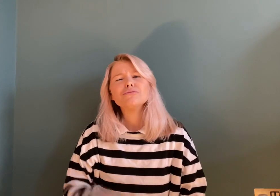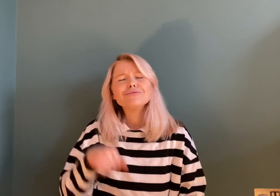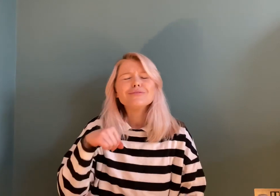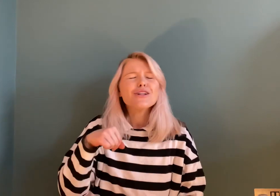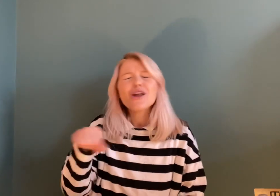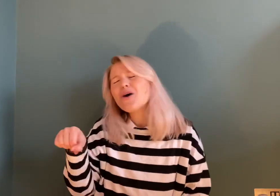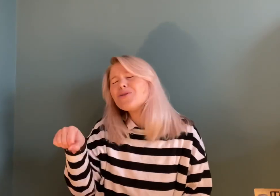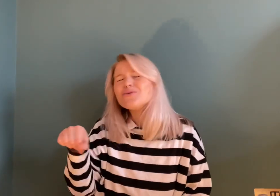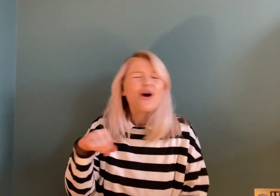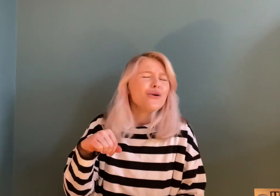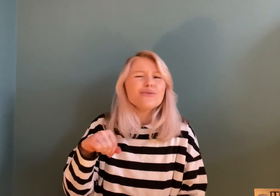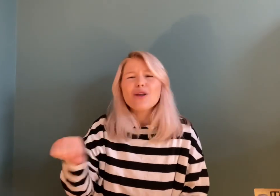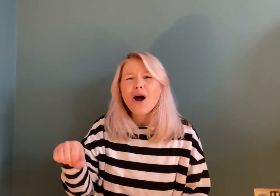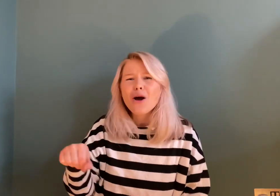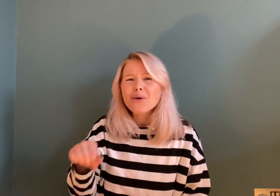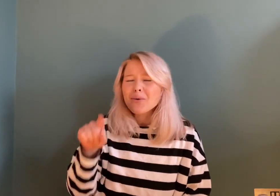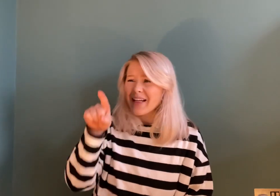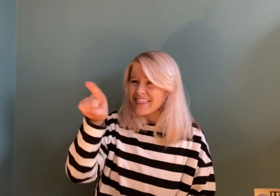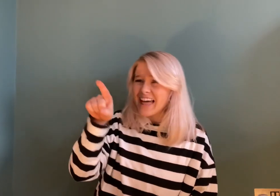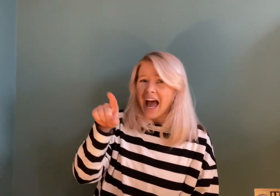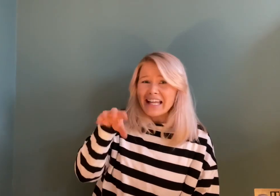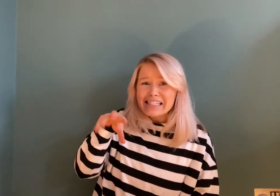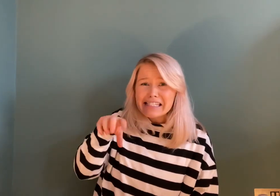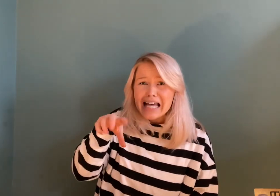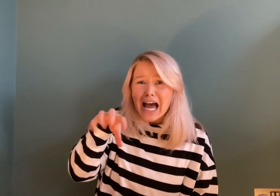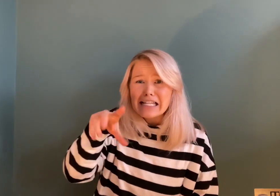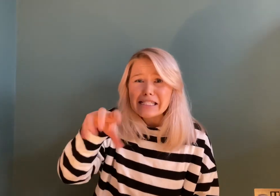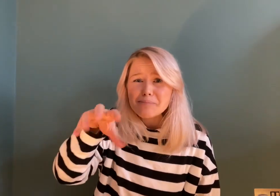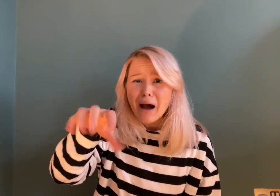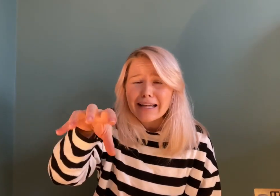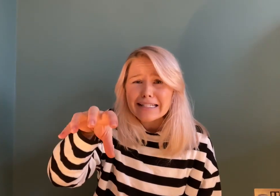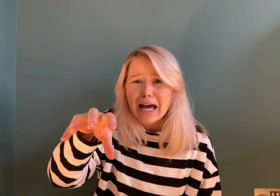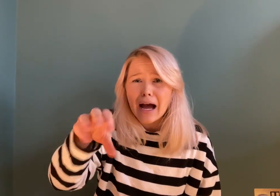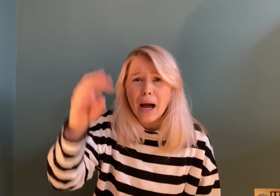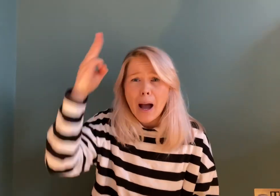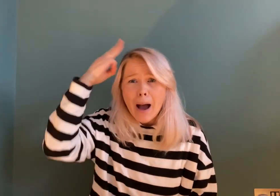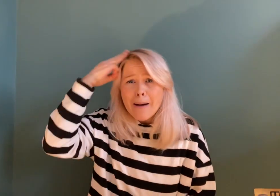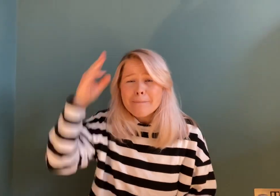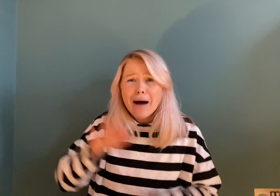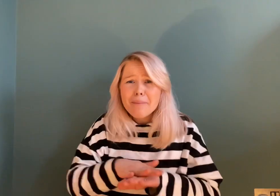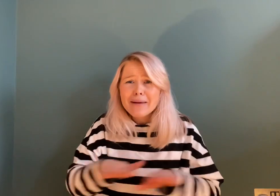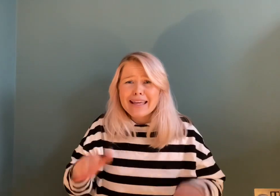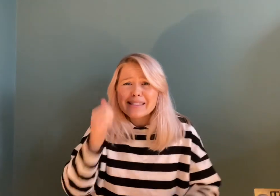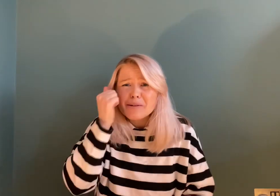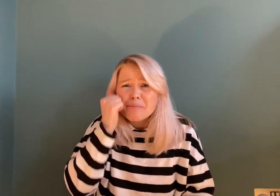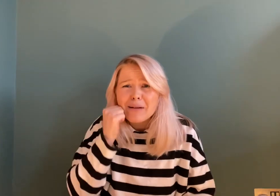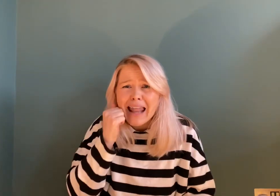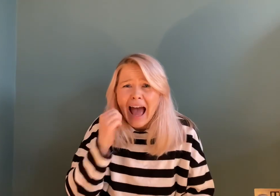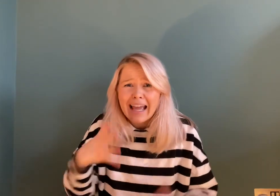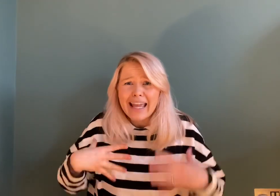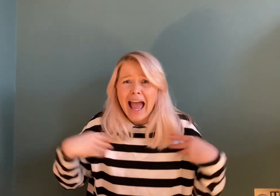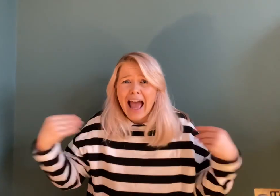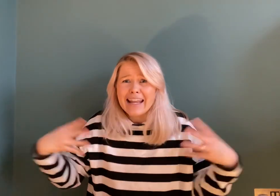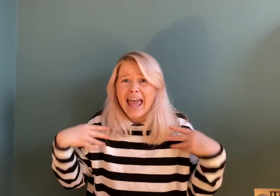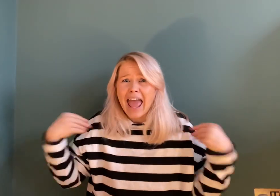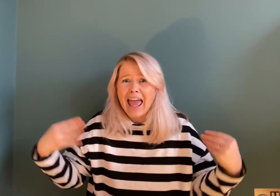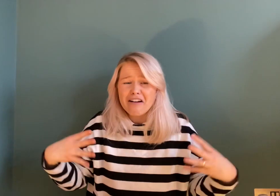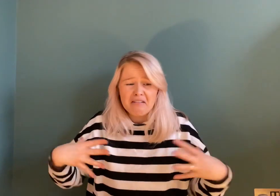no, no, no, that's a spider. Mum isn't black and hairy